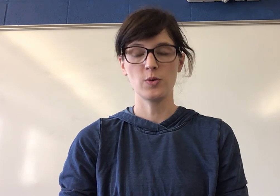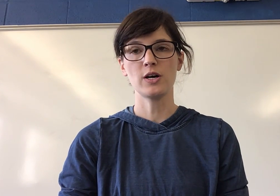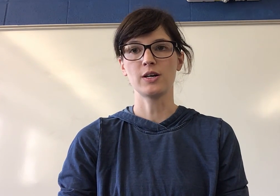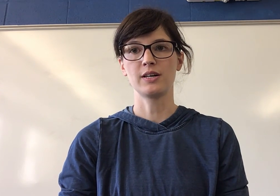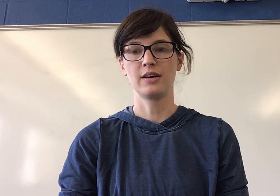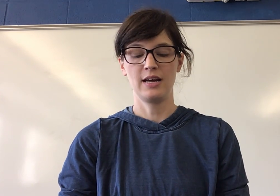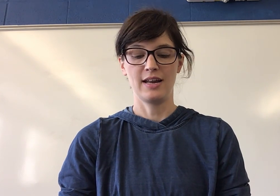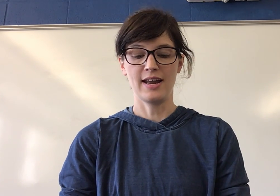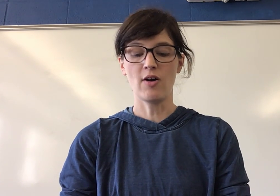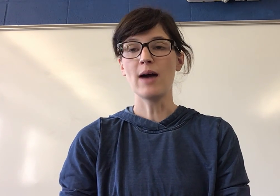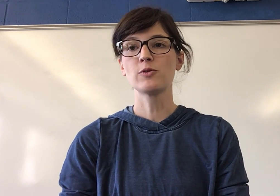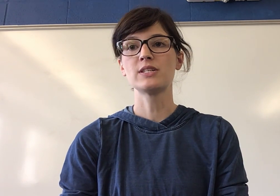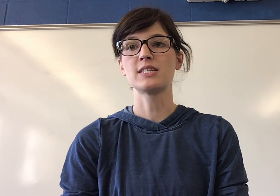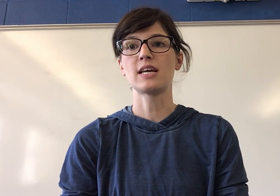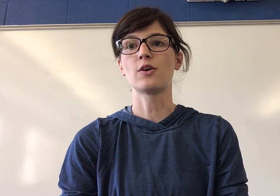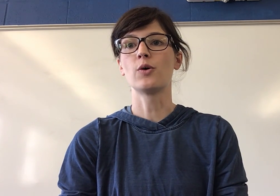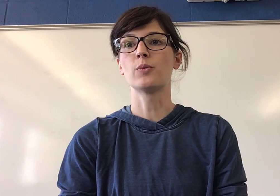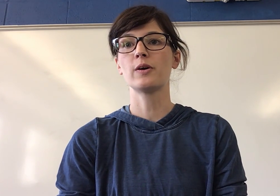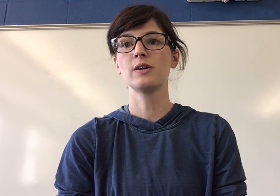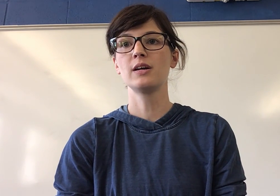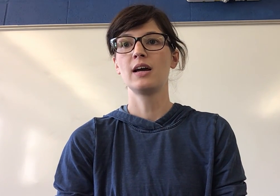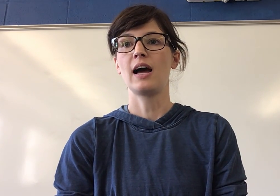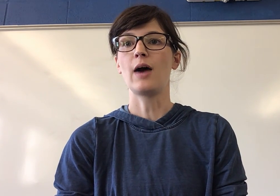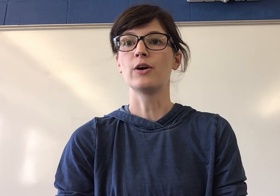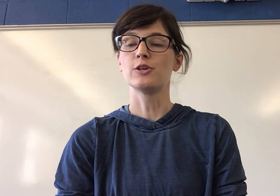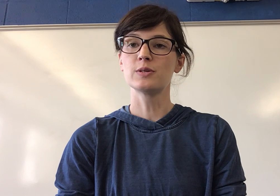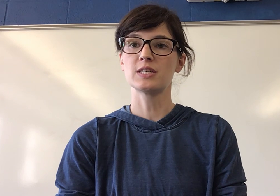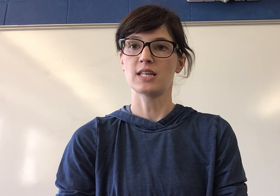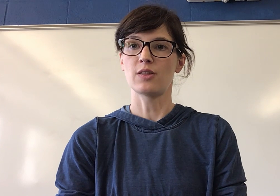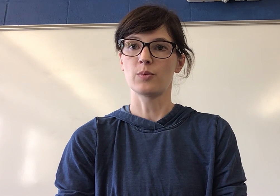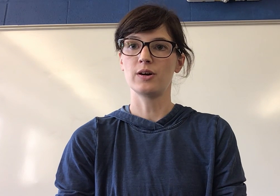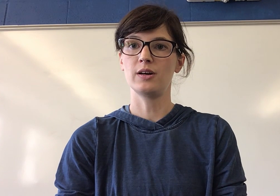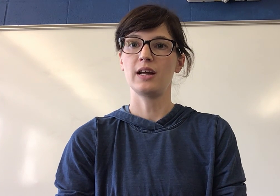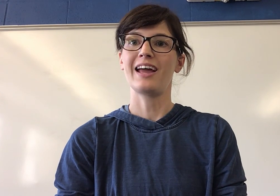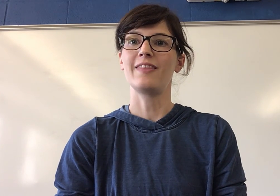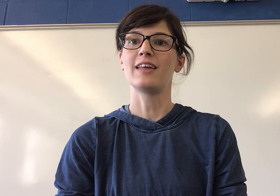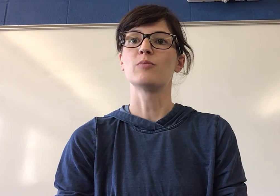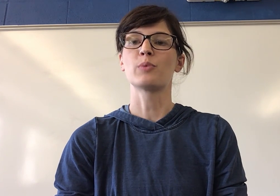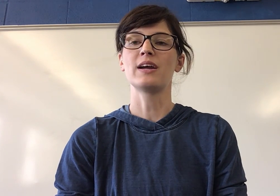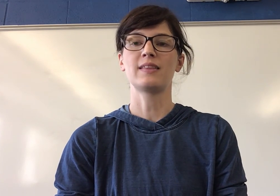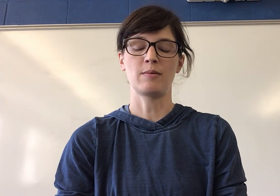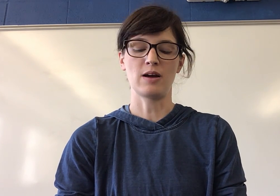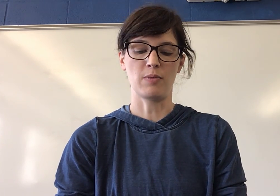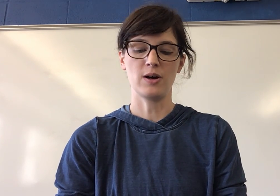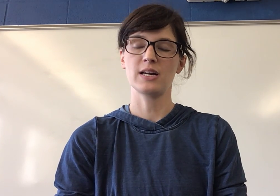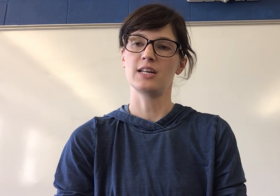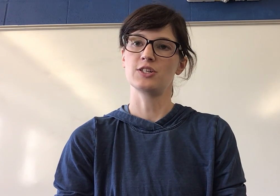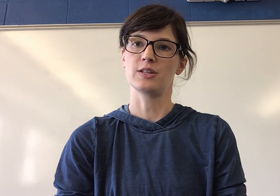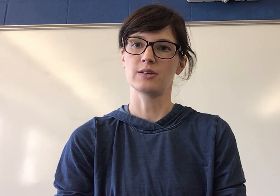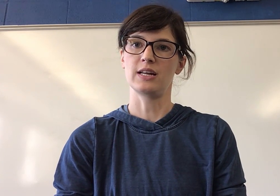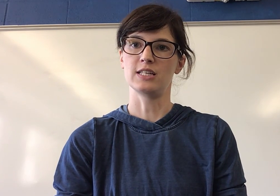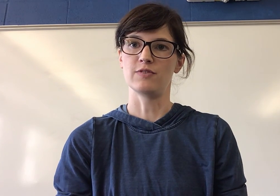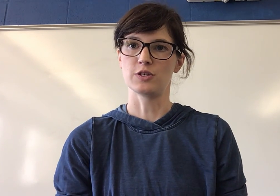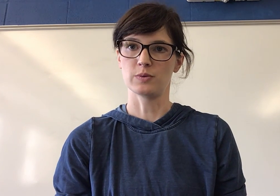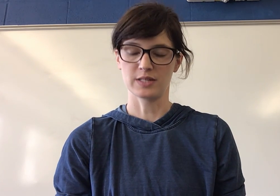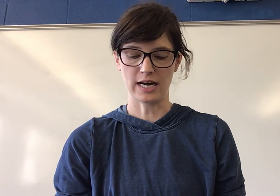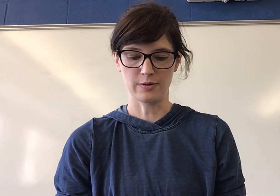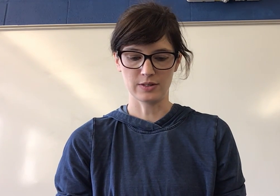word. Now I'm going to say the whole word. I want you to say the word and then break them apart into their individual sounds.